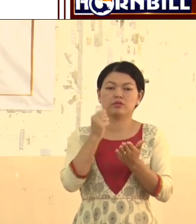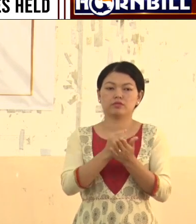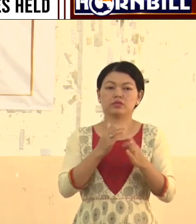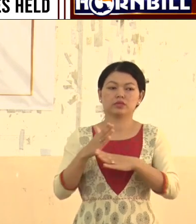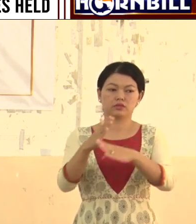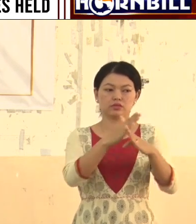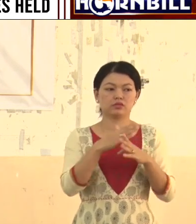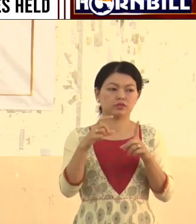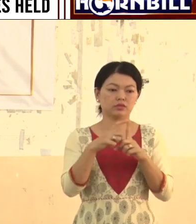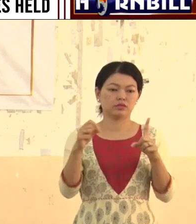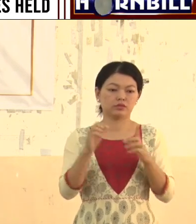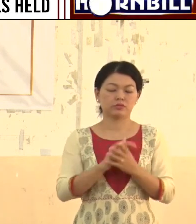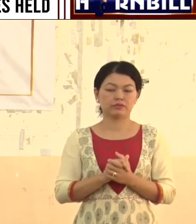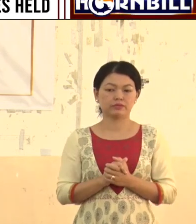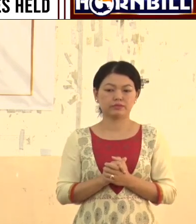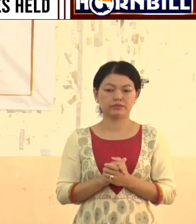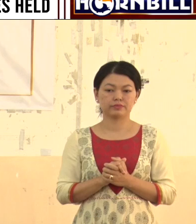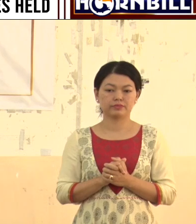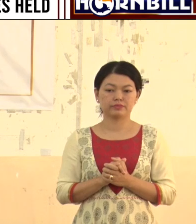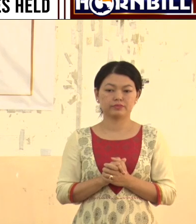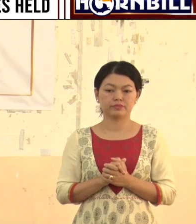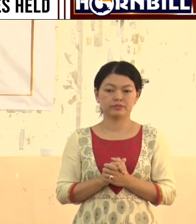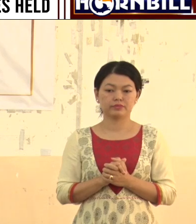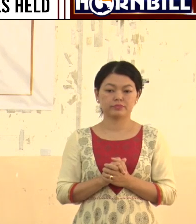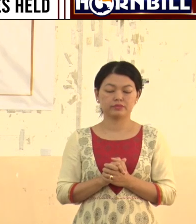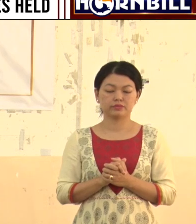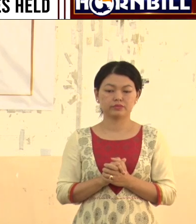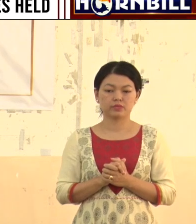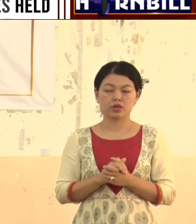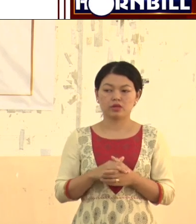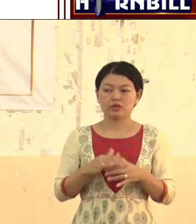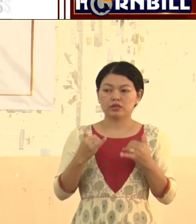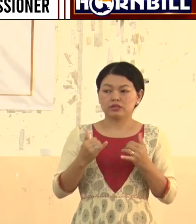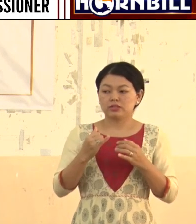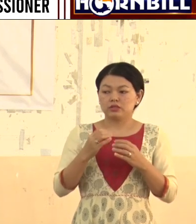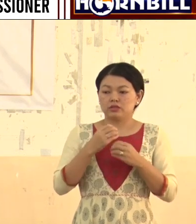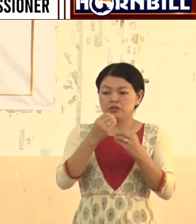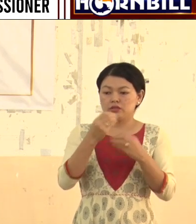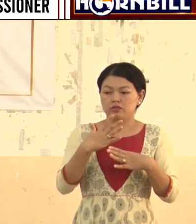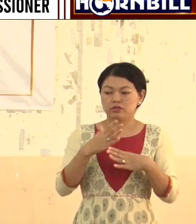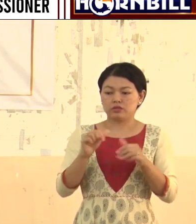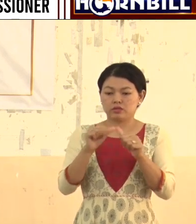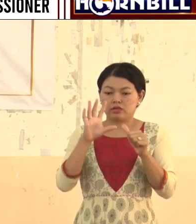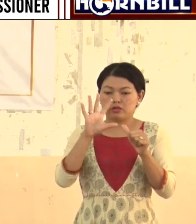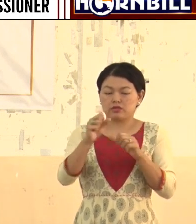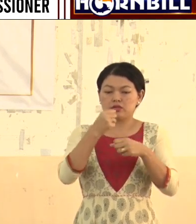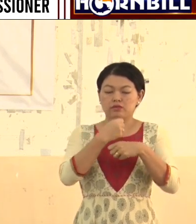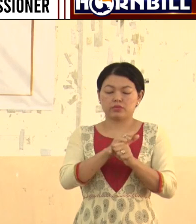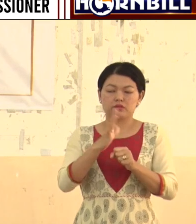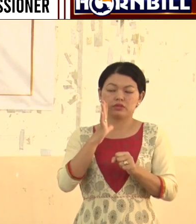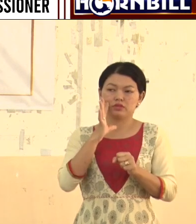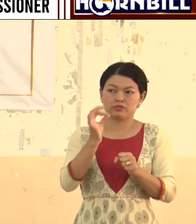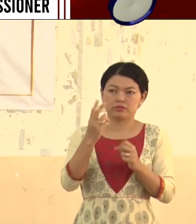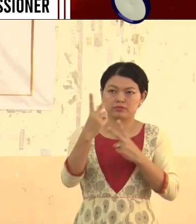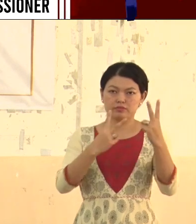at the same time in the department. So, this dissemination of information is very, very important. And then, this is something,